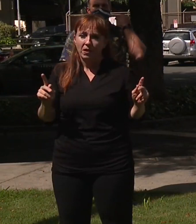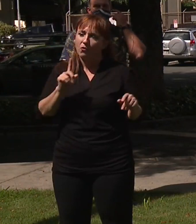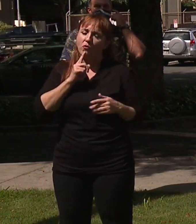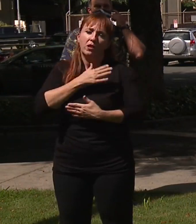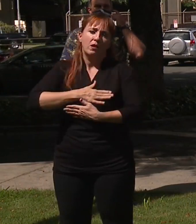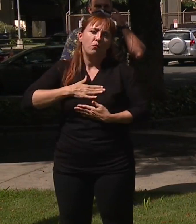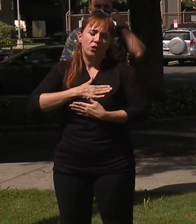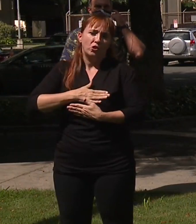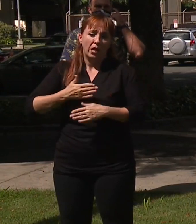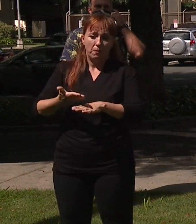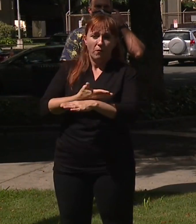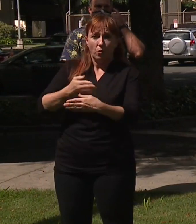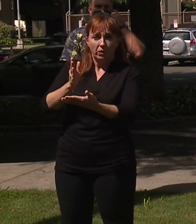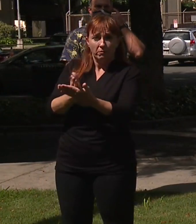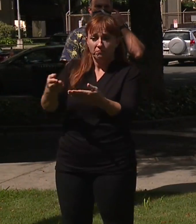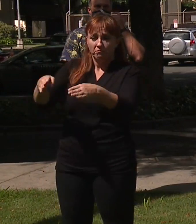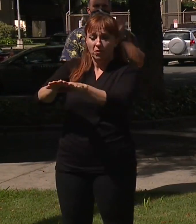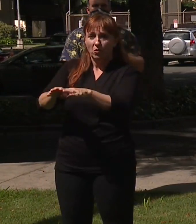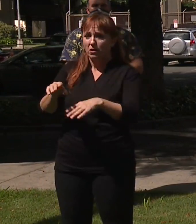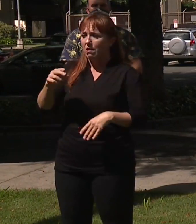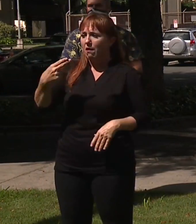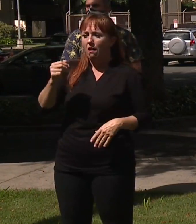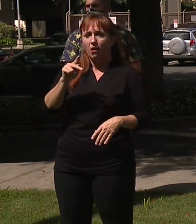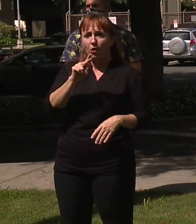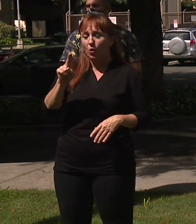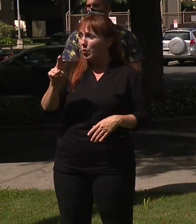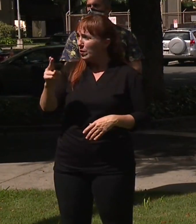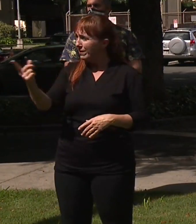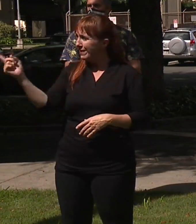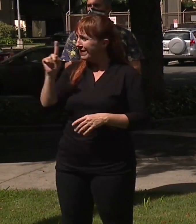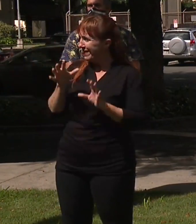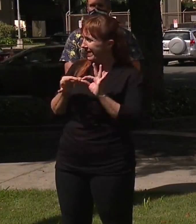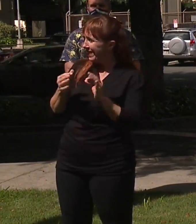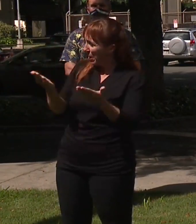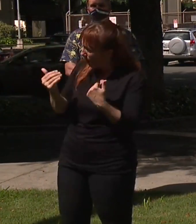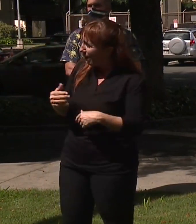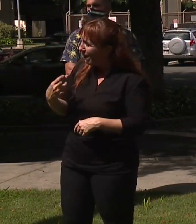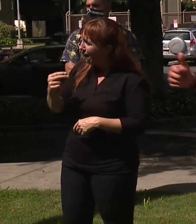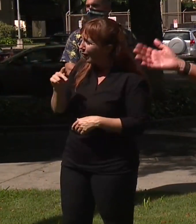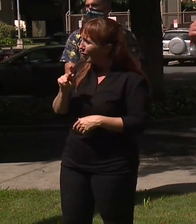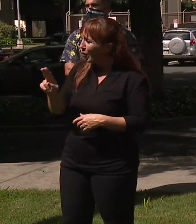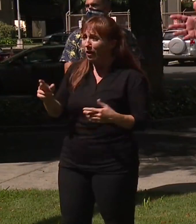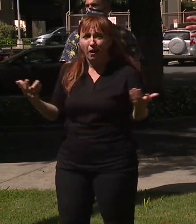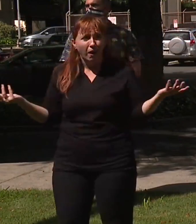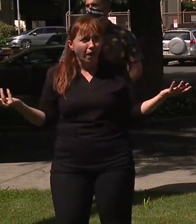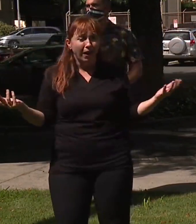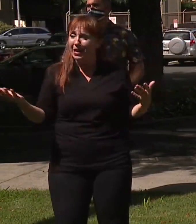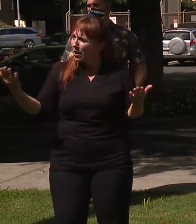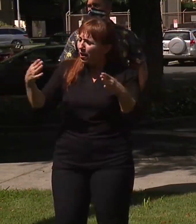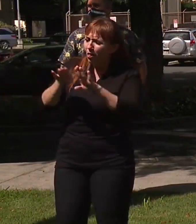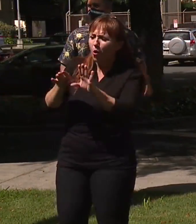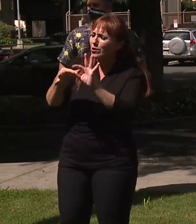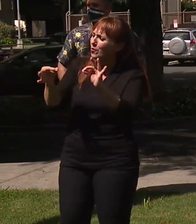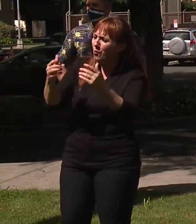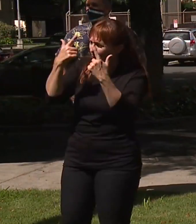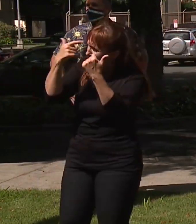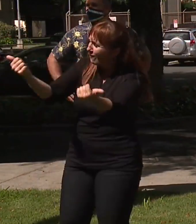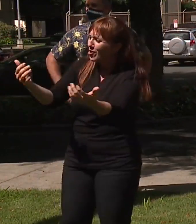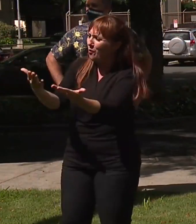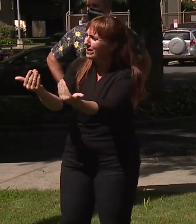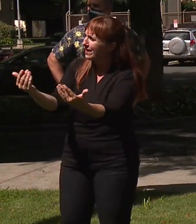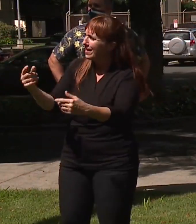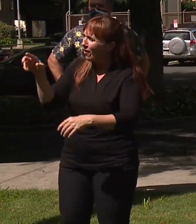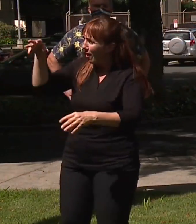really appreciate it. Before we close, we're going to have Haku come up and say a few words. Come on up, Haku, and say close with whatever you want. Come on. You're